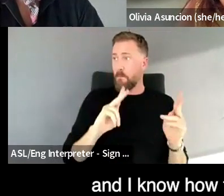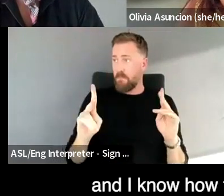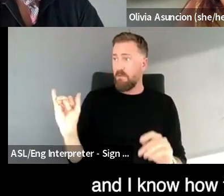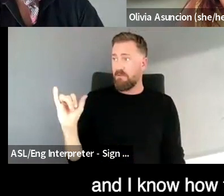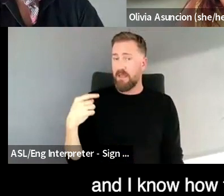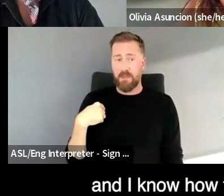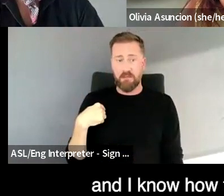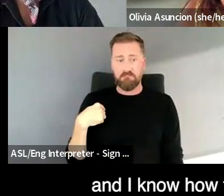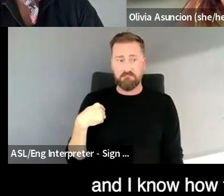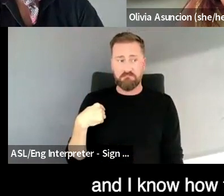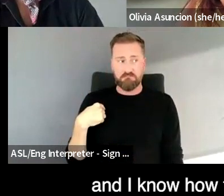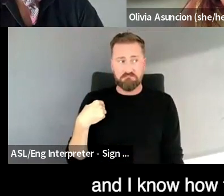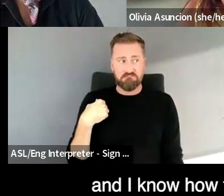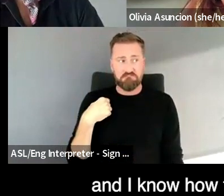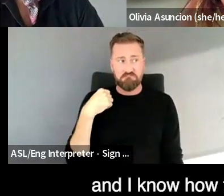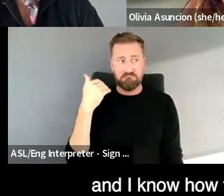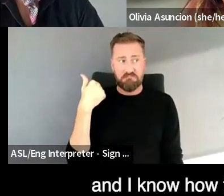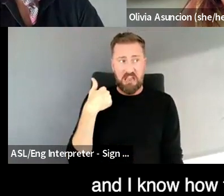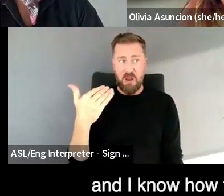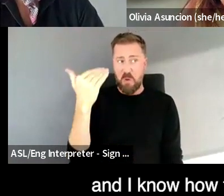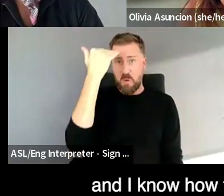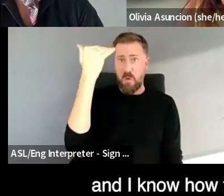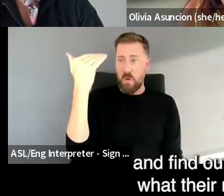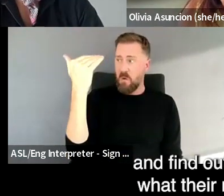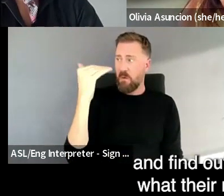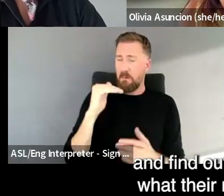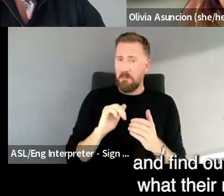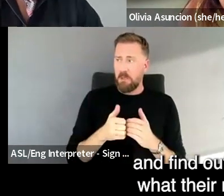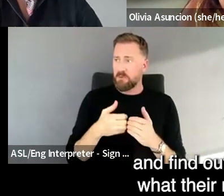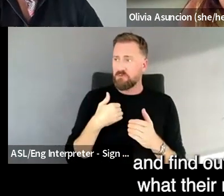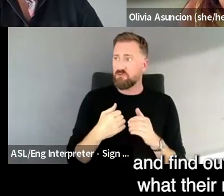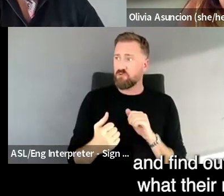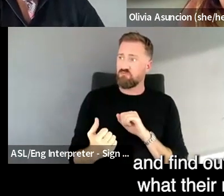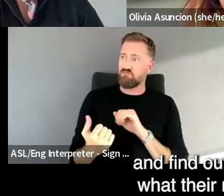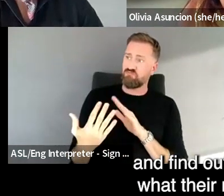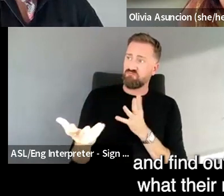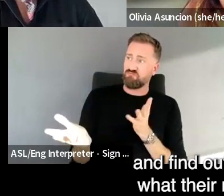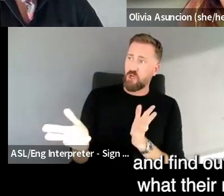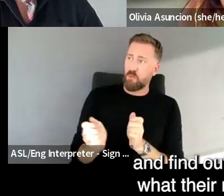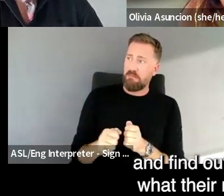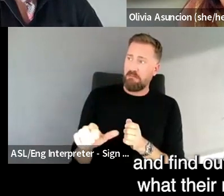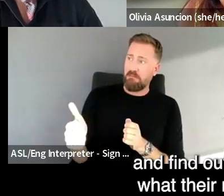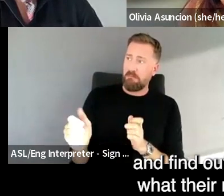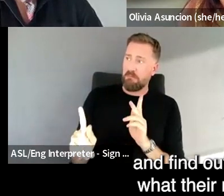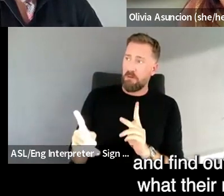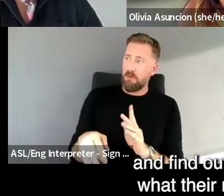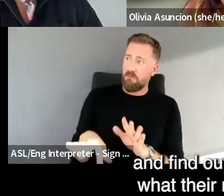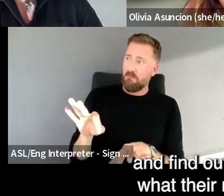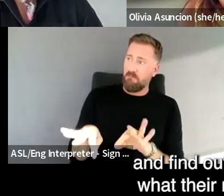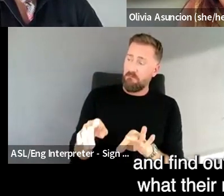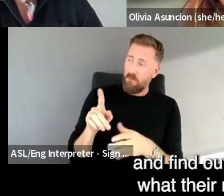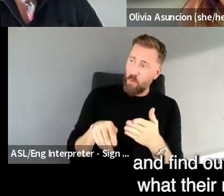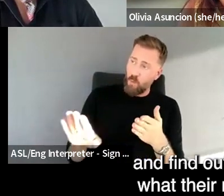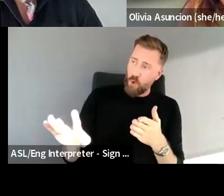And I know how, um, to talk to other people and find out how, you know, what their needs are.